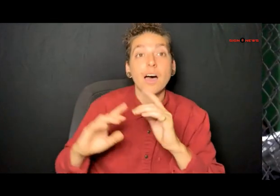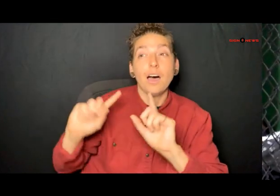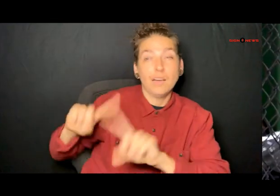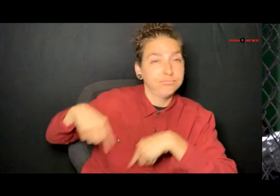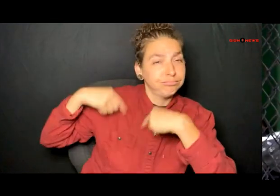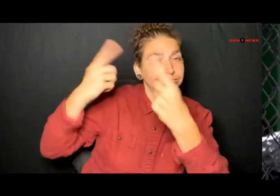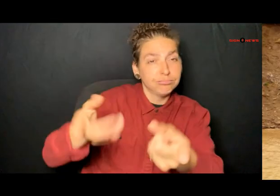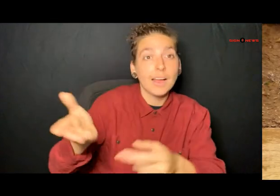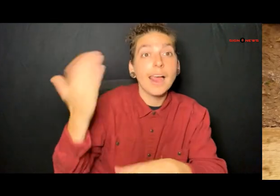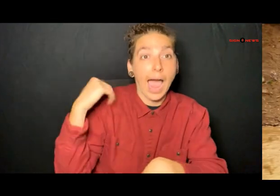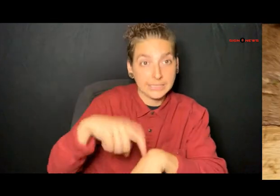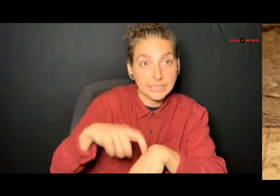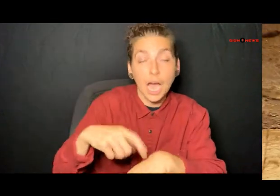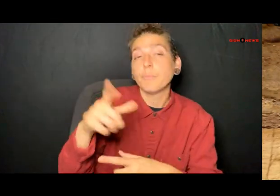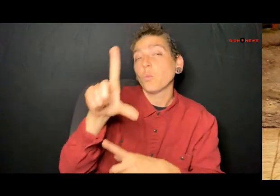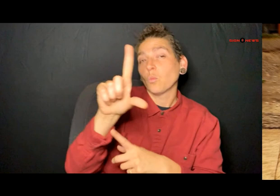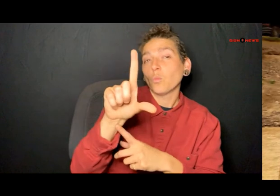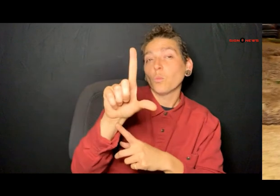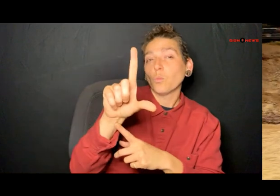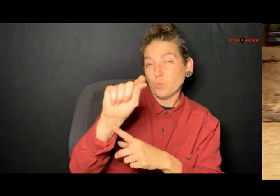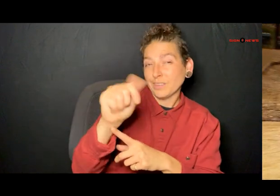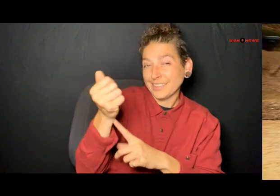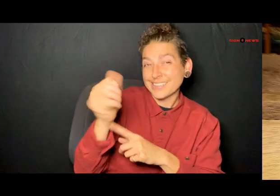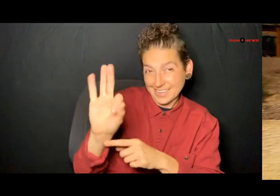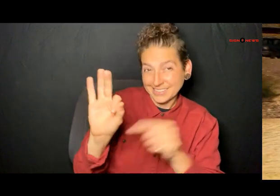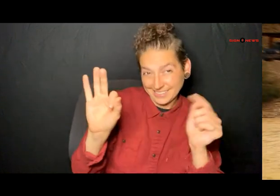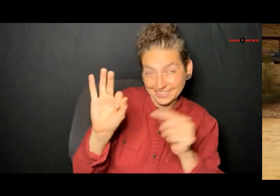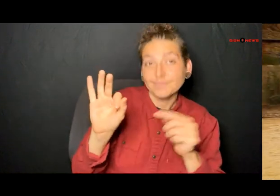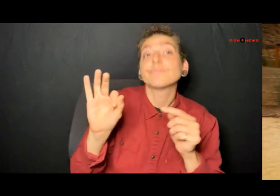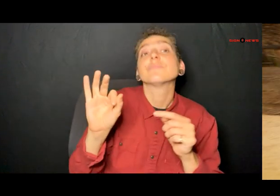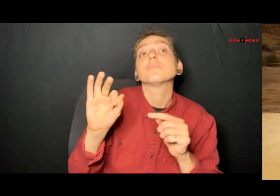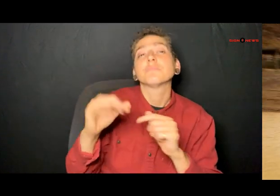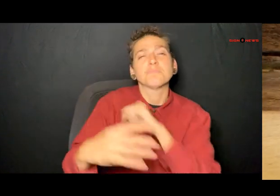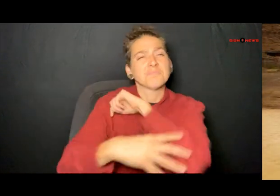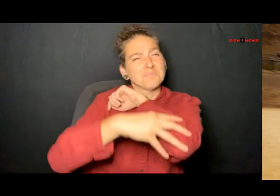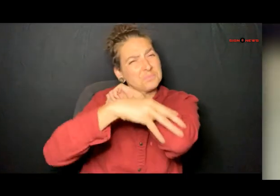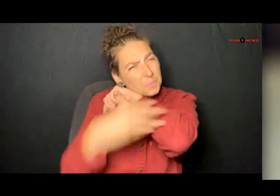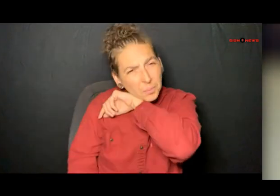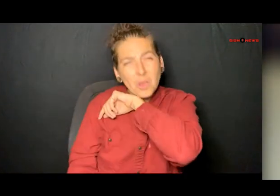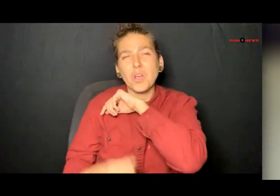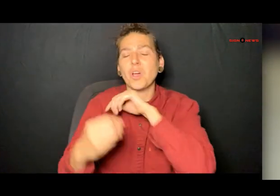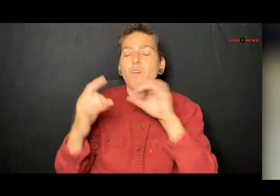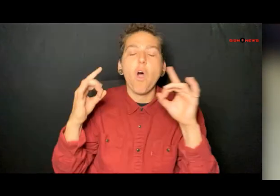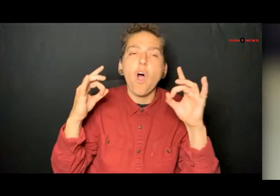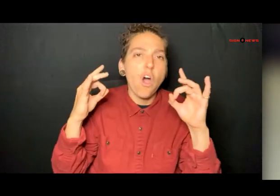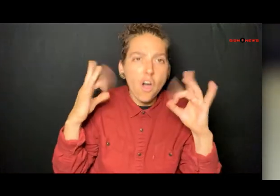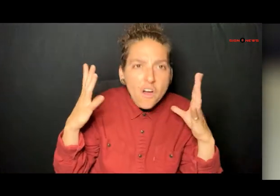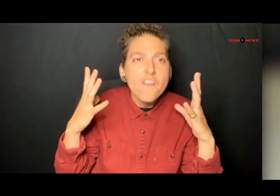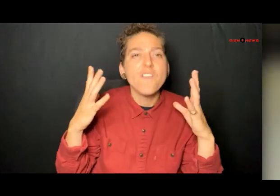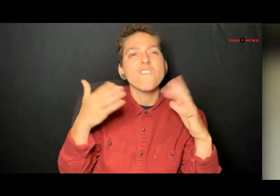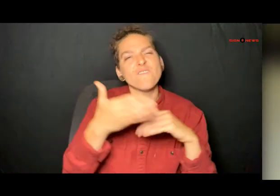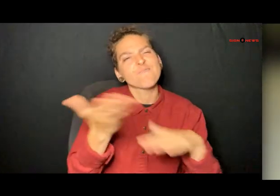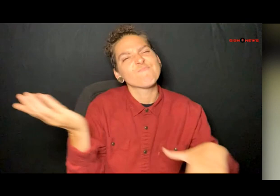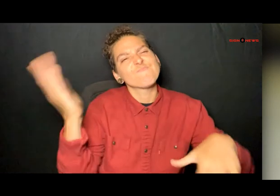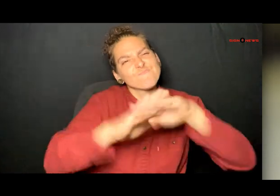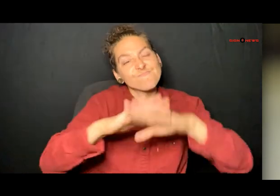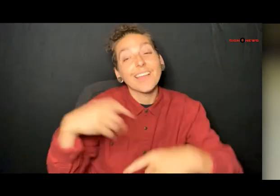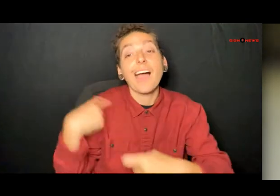migrants is on track to surpass a 2019 crisis the last time a migrant surge occurred mostly due to